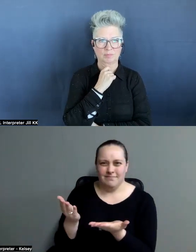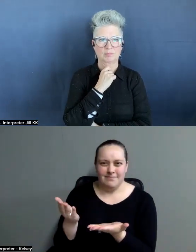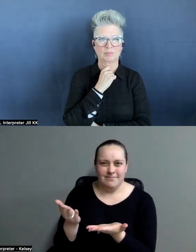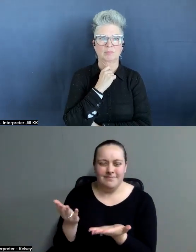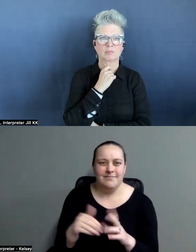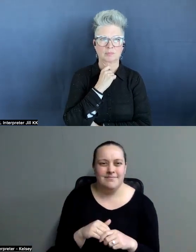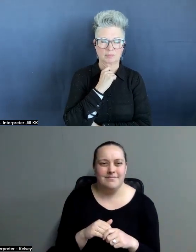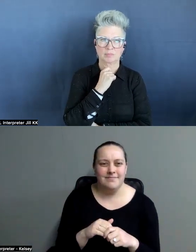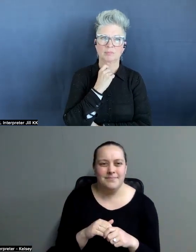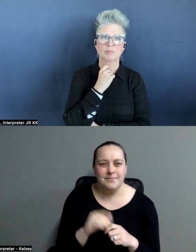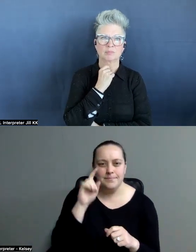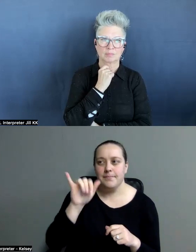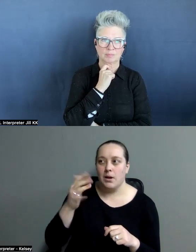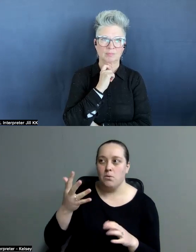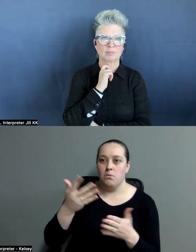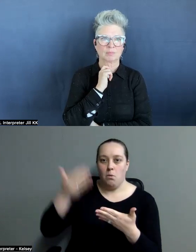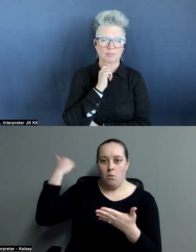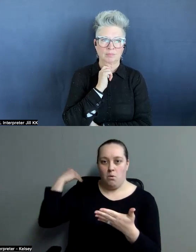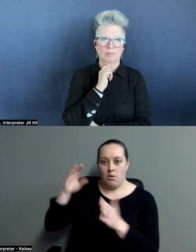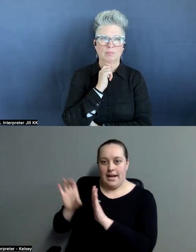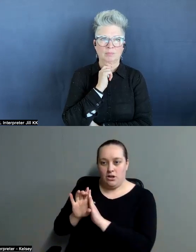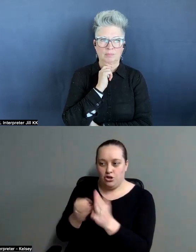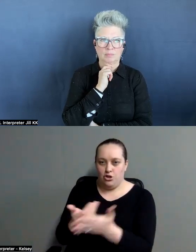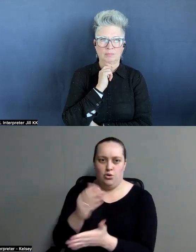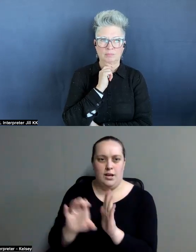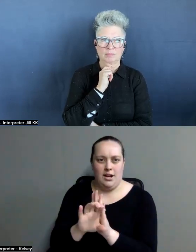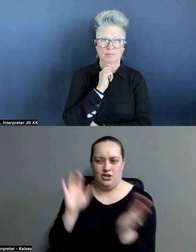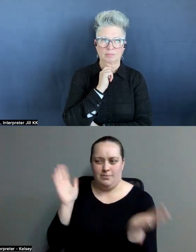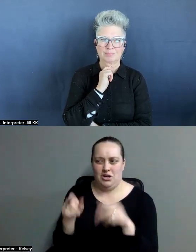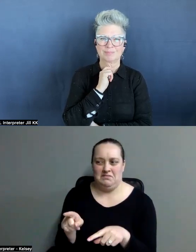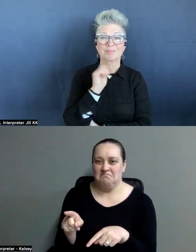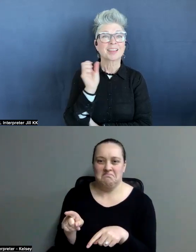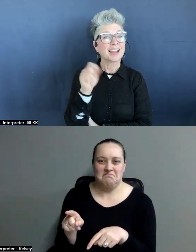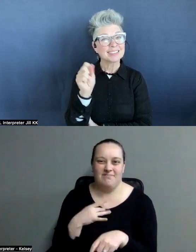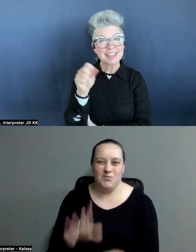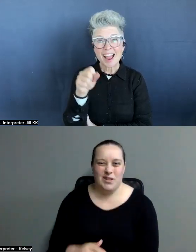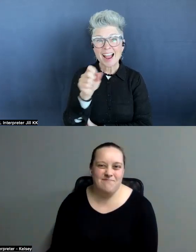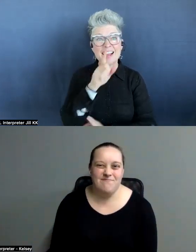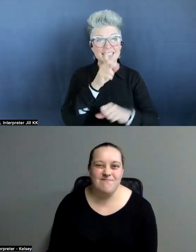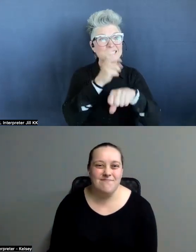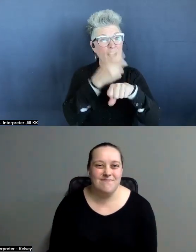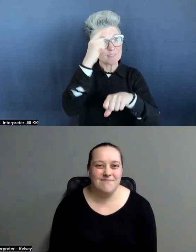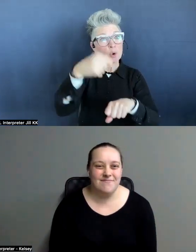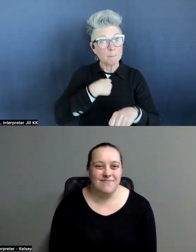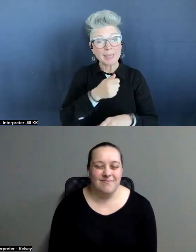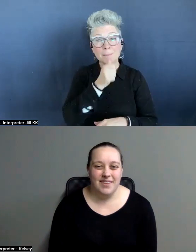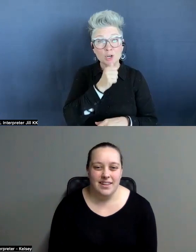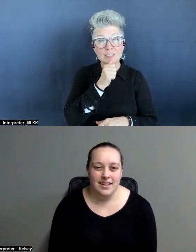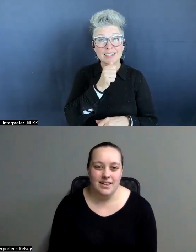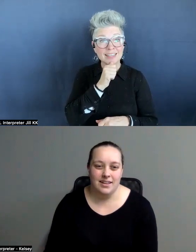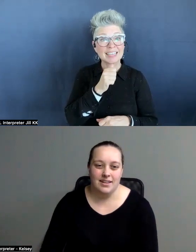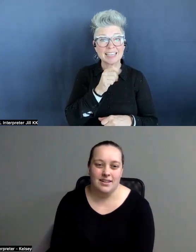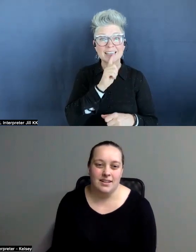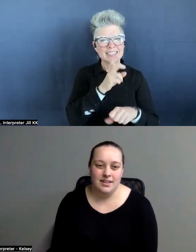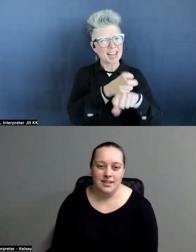the old one and the new one. Don't like. And it's, it's hard for me personally. It's